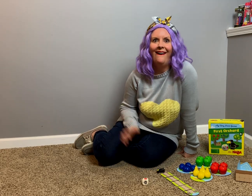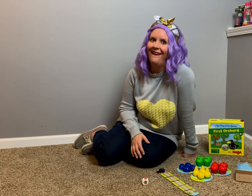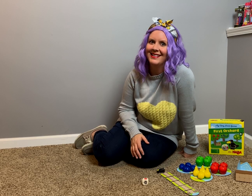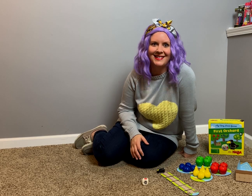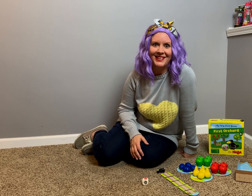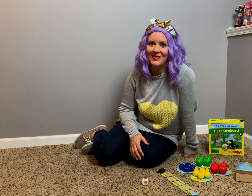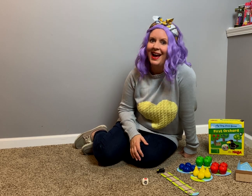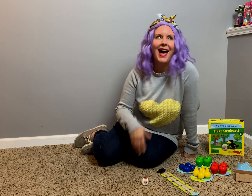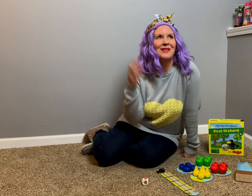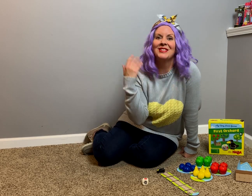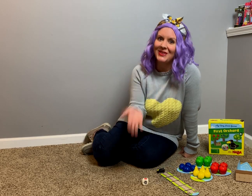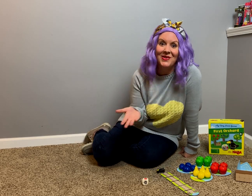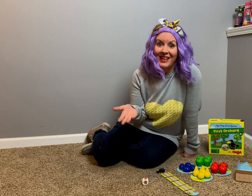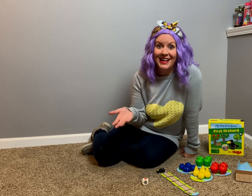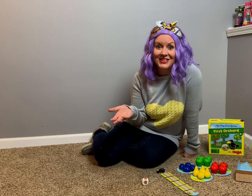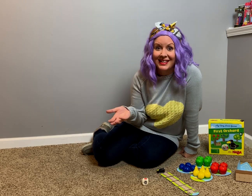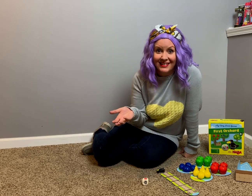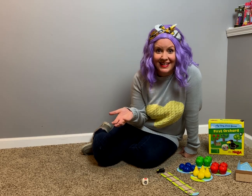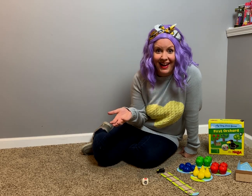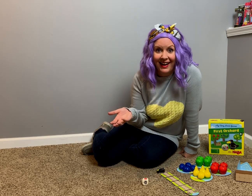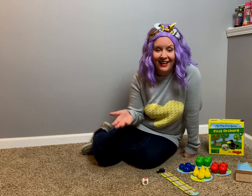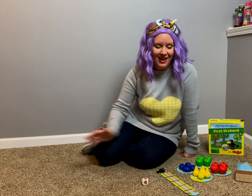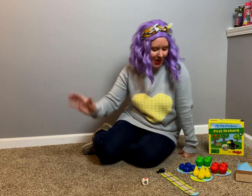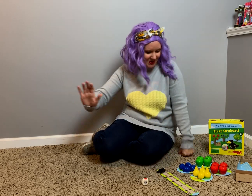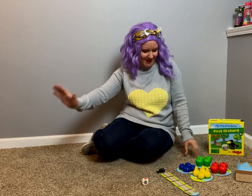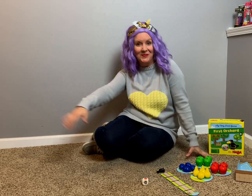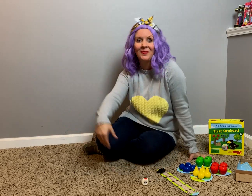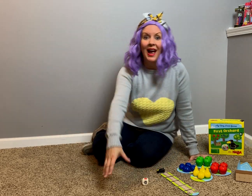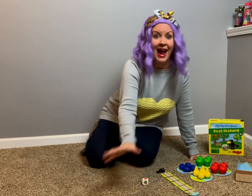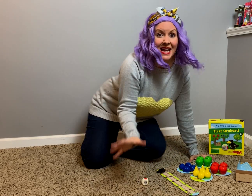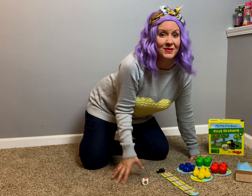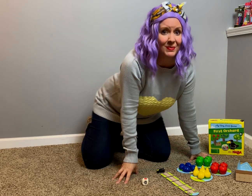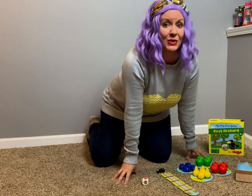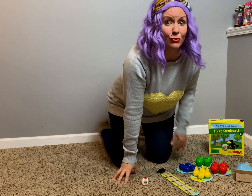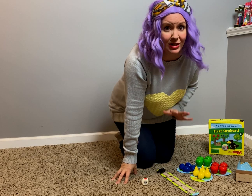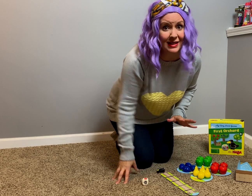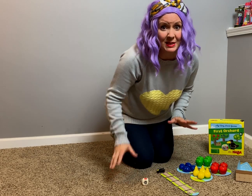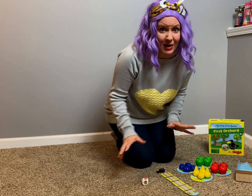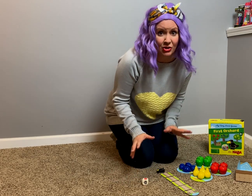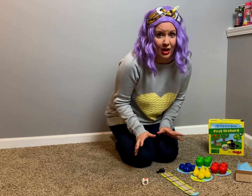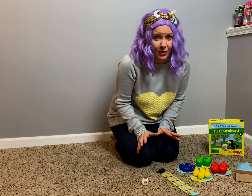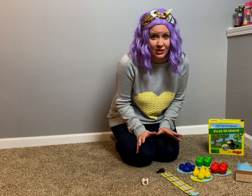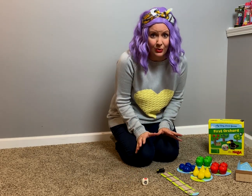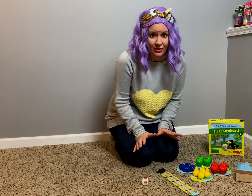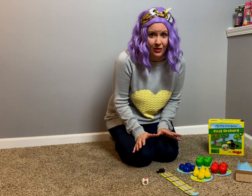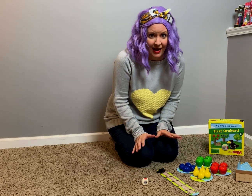Awesome! I'm so glad you're here today! Okay, I have something really special I want to do with you, okay?